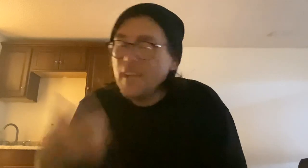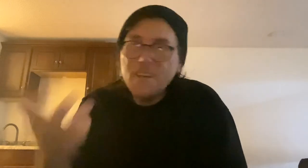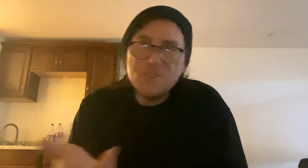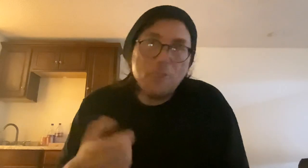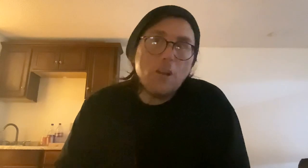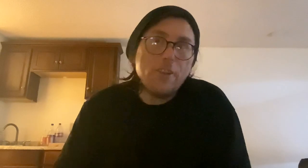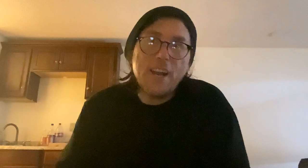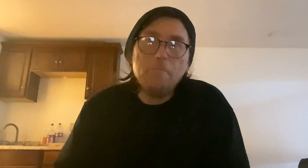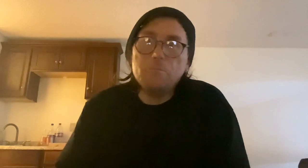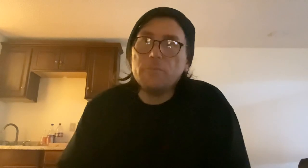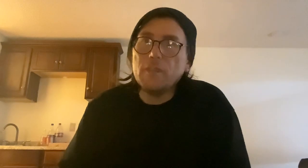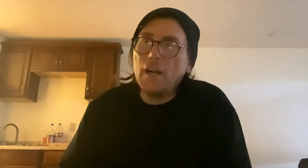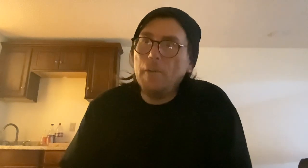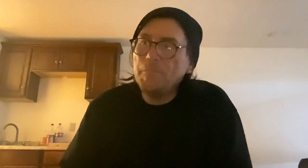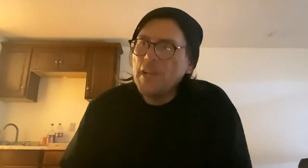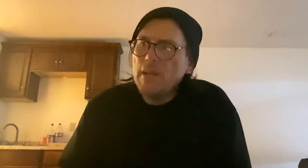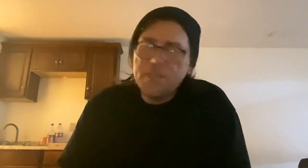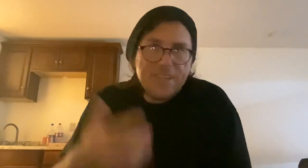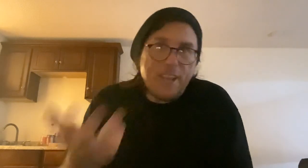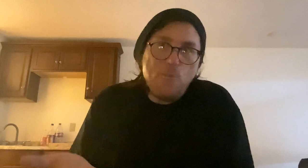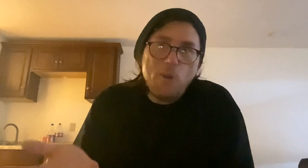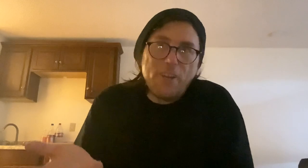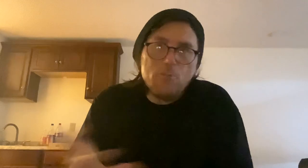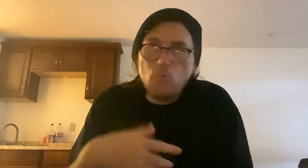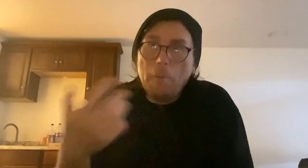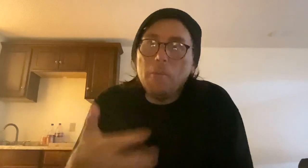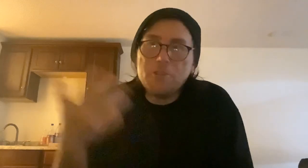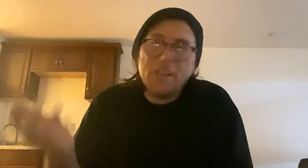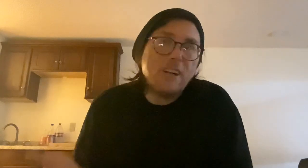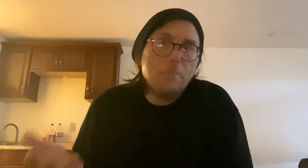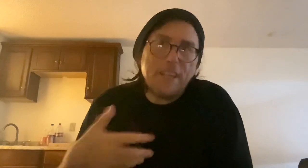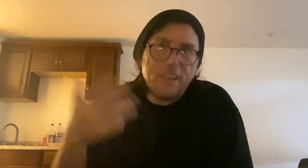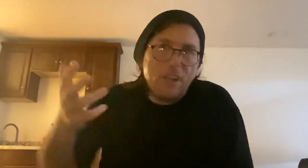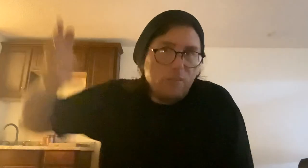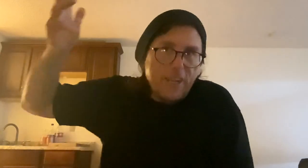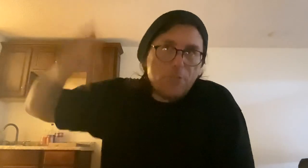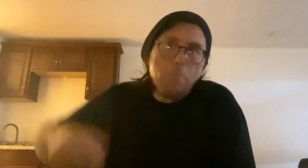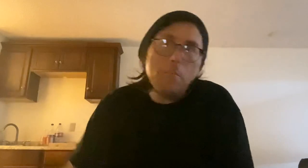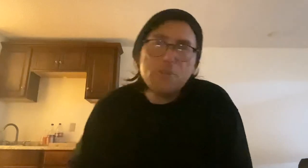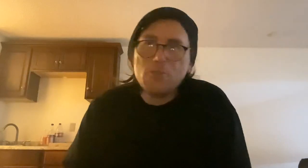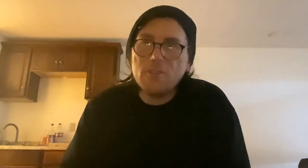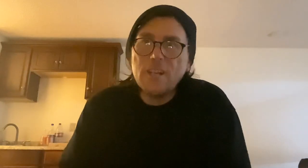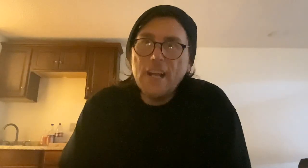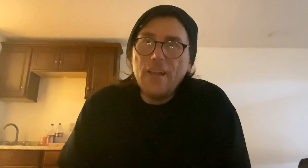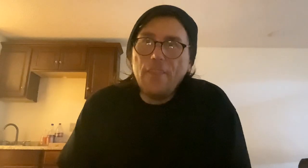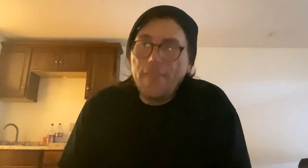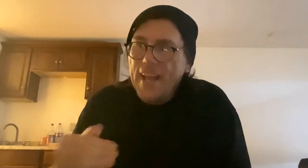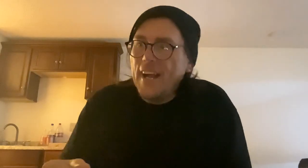So you want to do that. If let's say you want to go to a publishing company, know, an actual publisher, that I